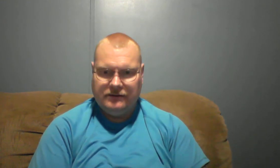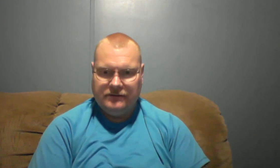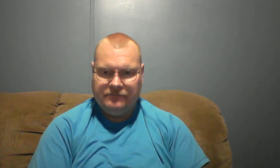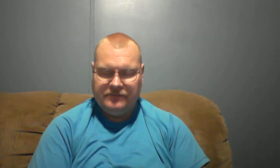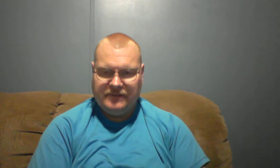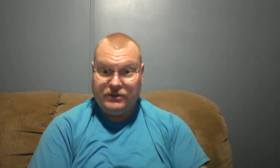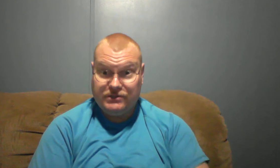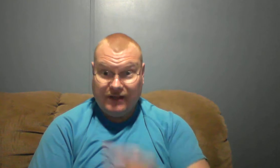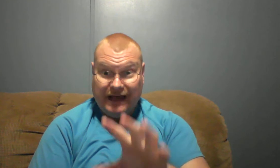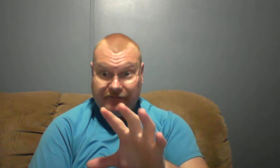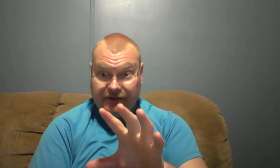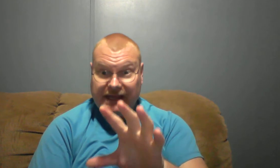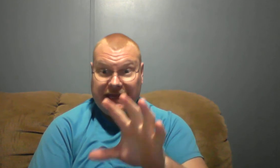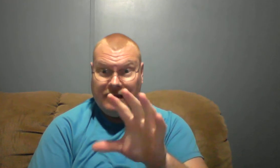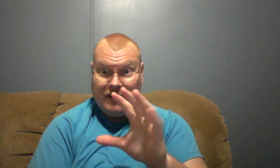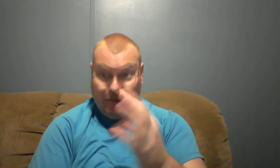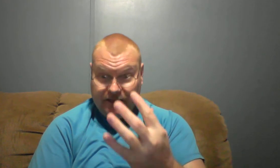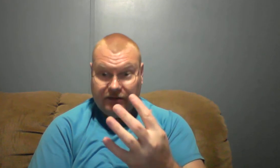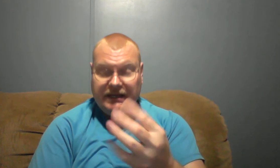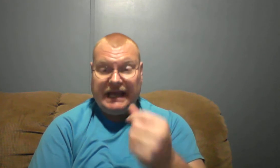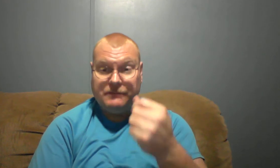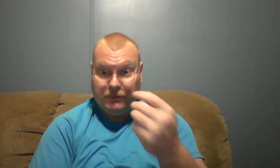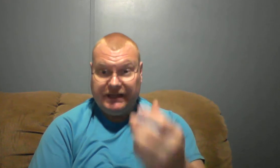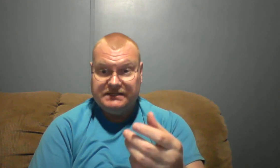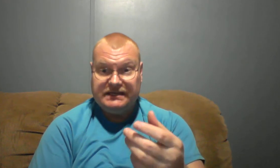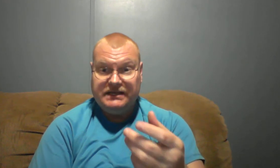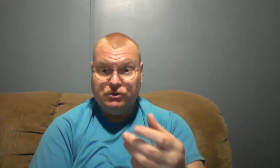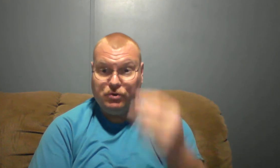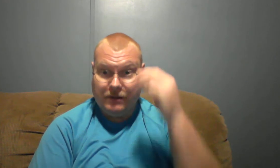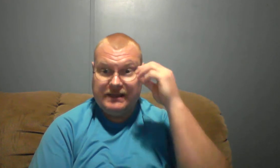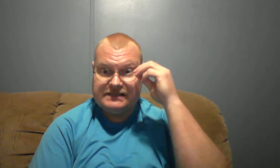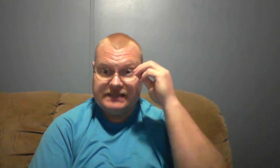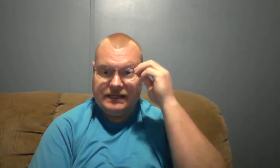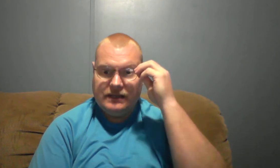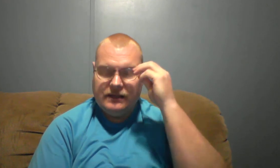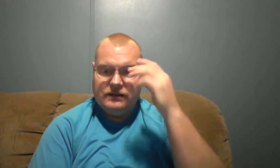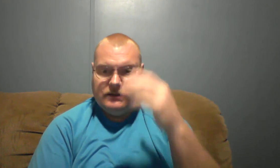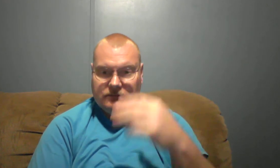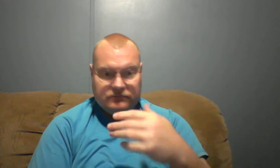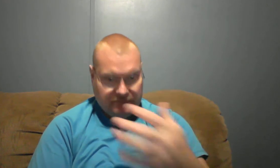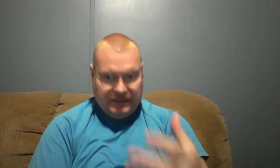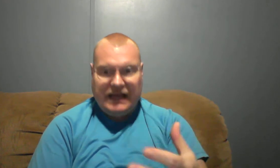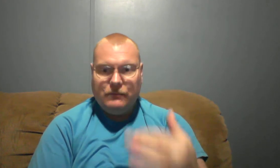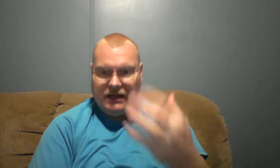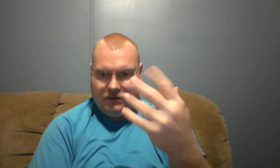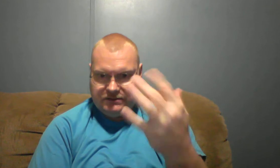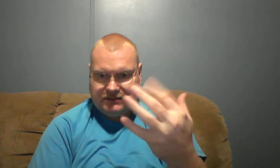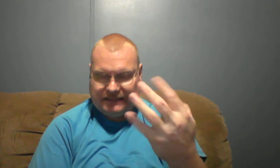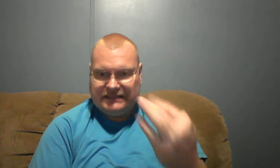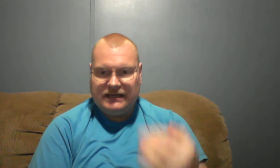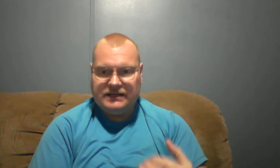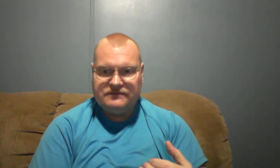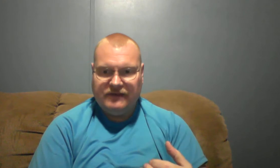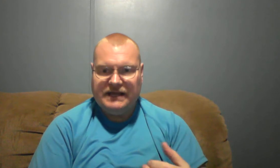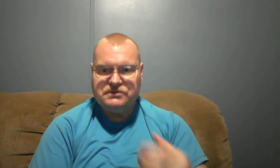You still have the ability and propensity to commit sin. Yeah because like sitting in his flesh but